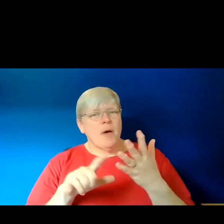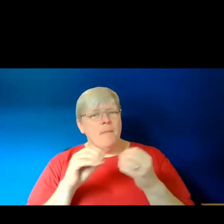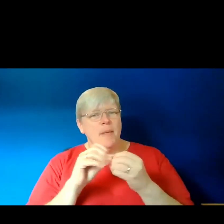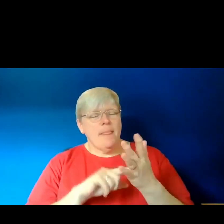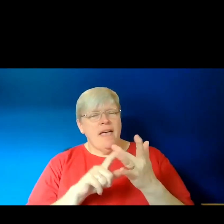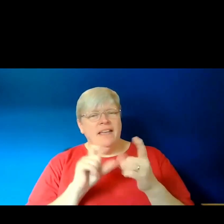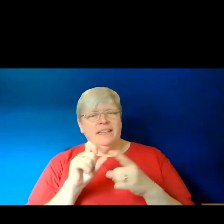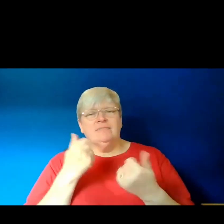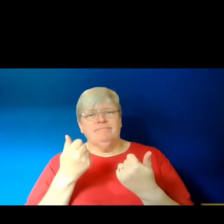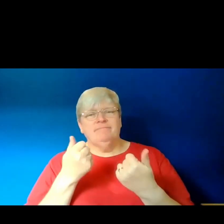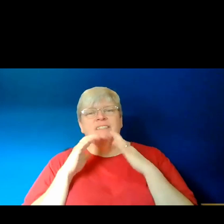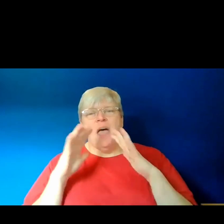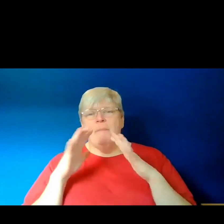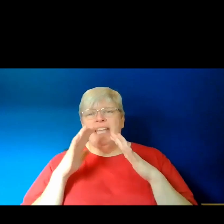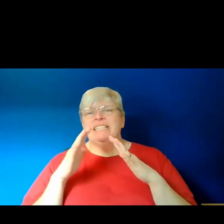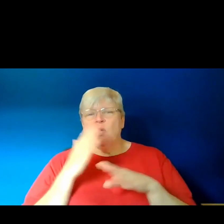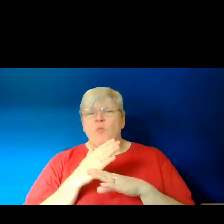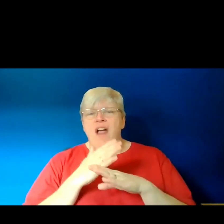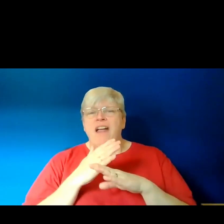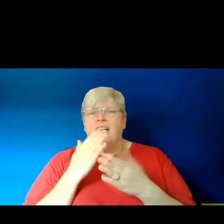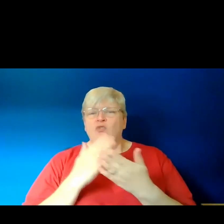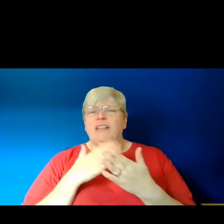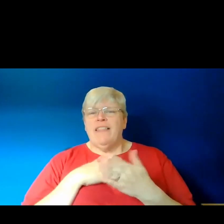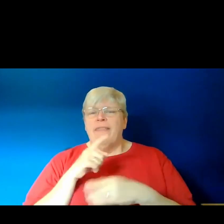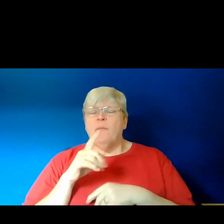That's a really amazing seminar work. I really recommend.